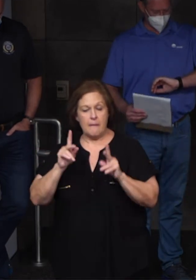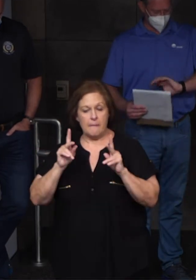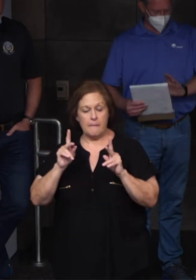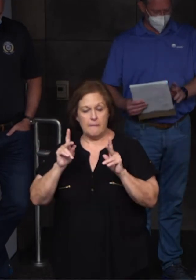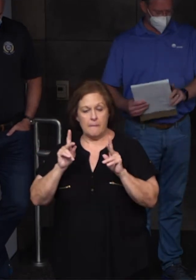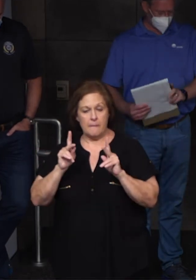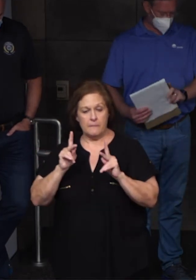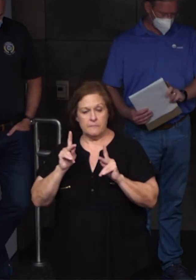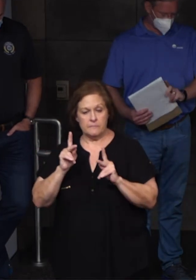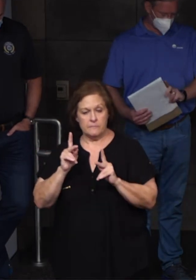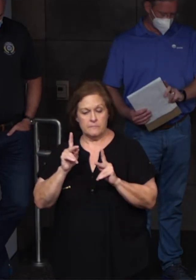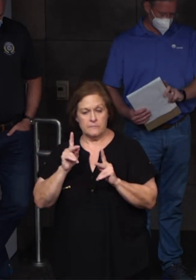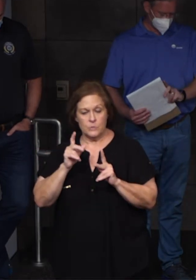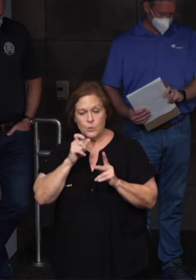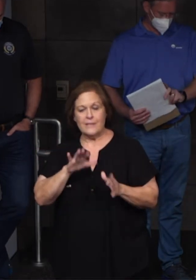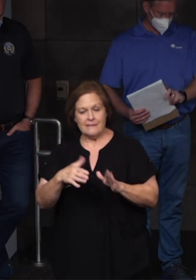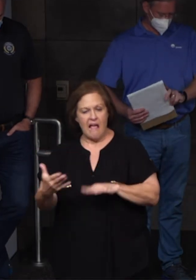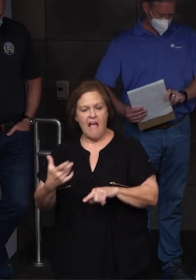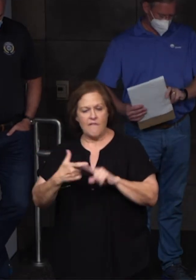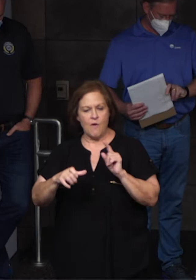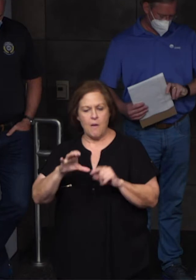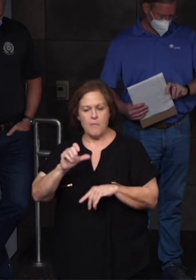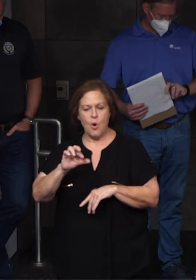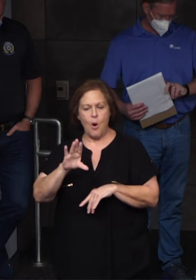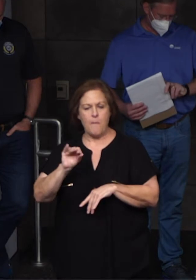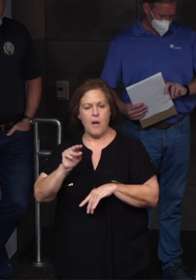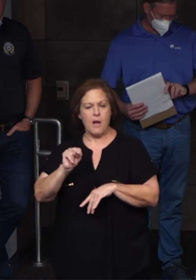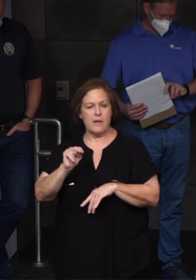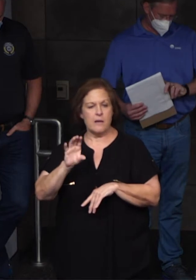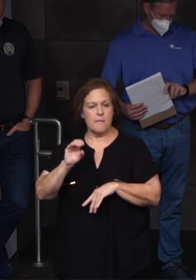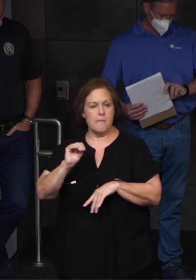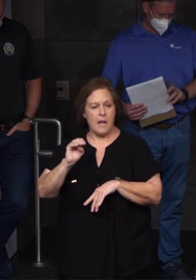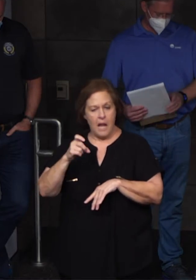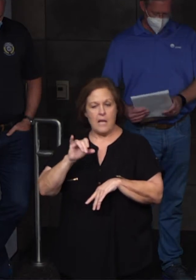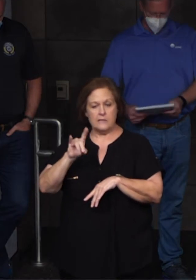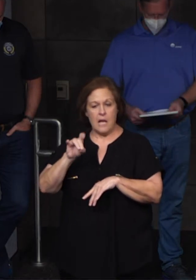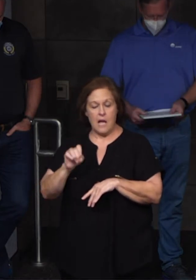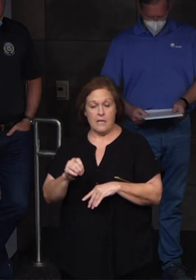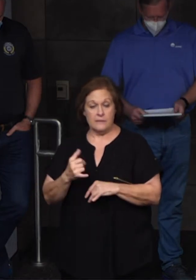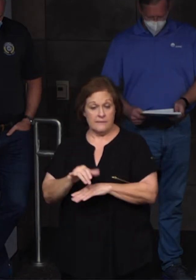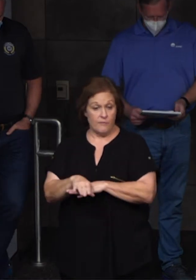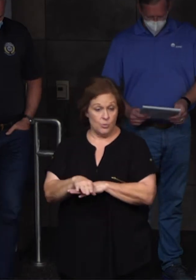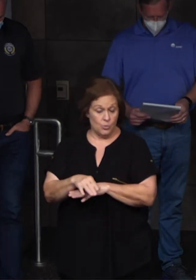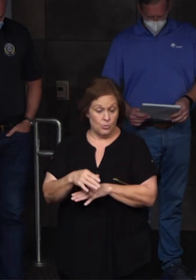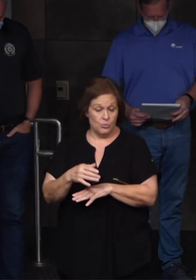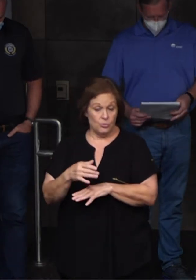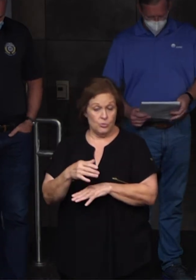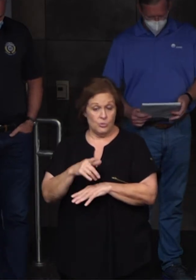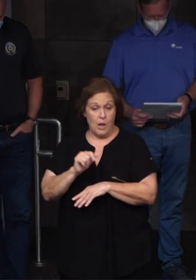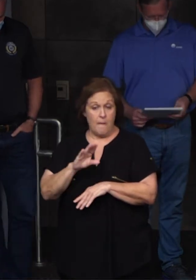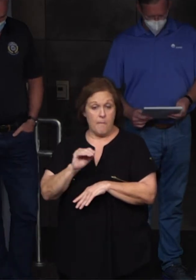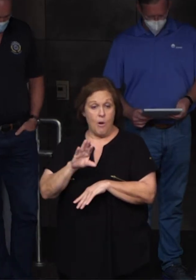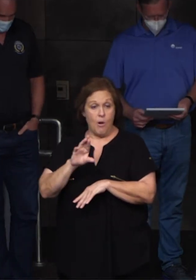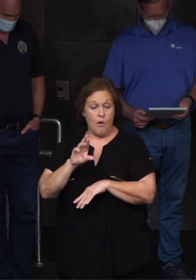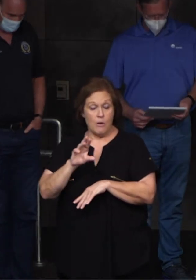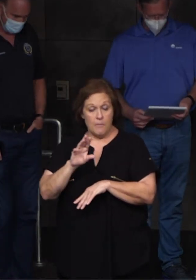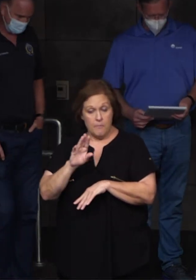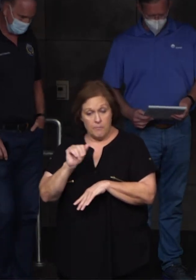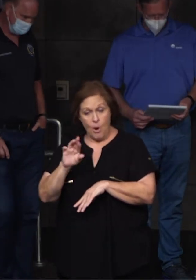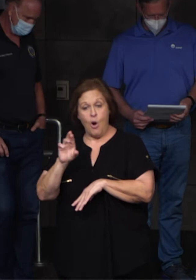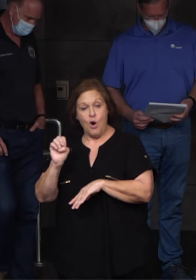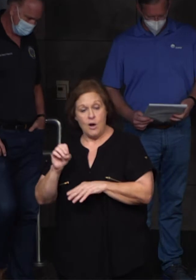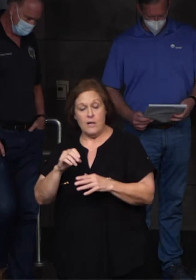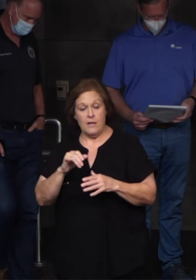to the carbon monoxide. Just this afternoon, off of LaBar, we had a gentleman fueling a